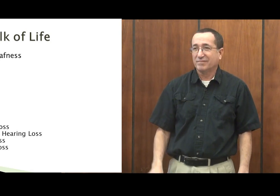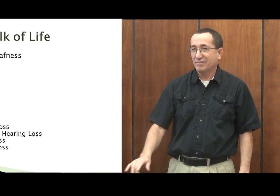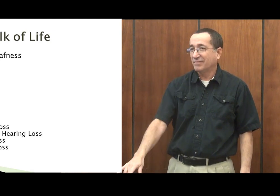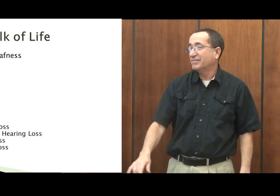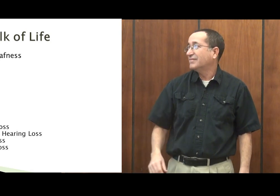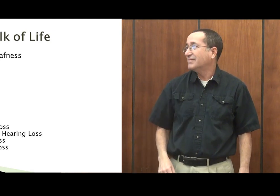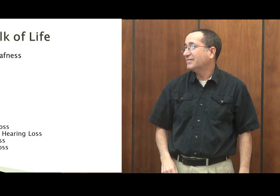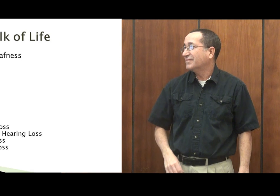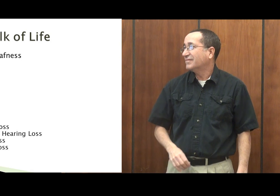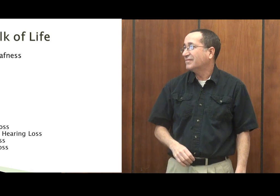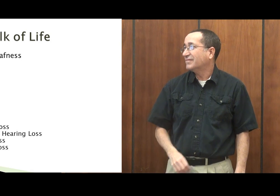Next slide.